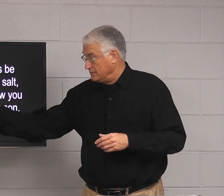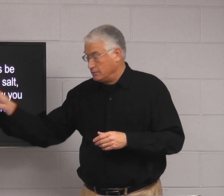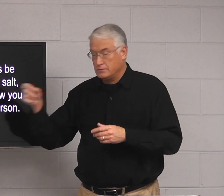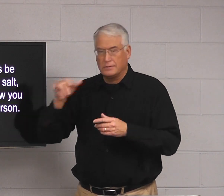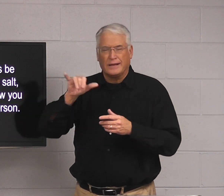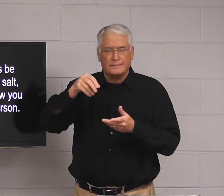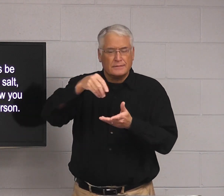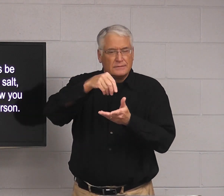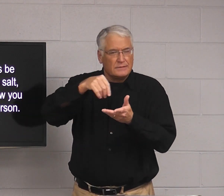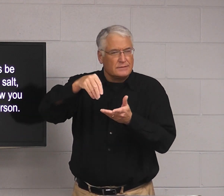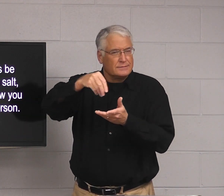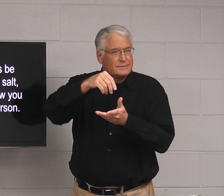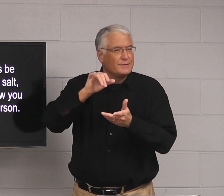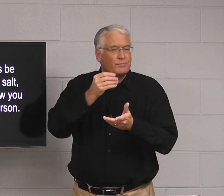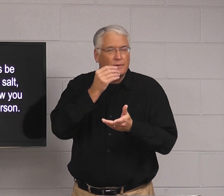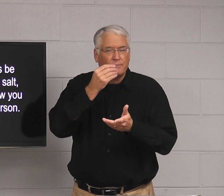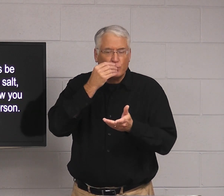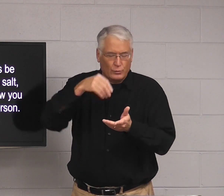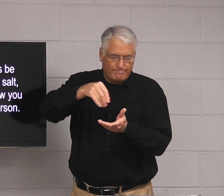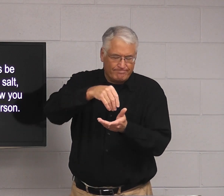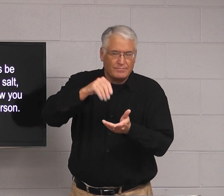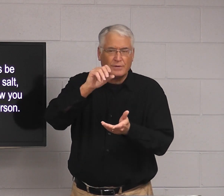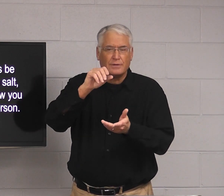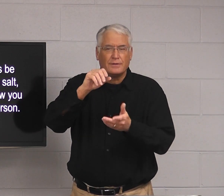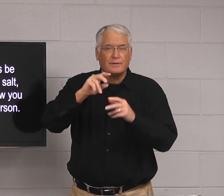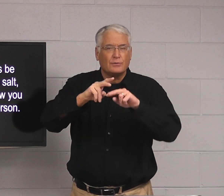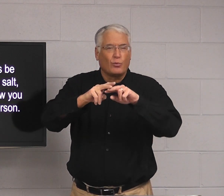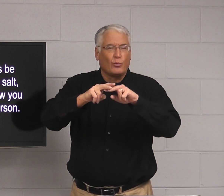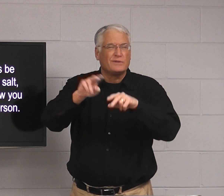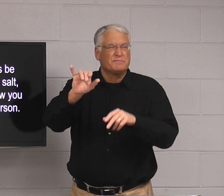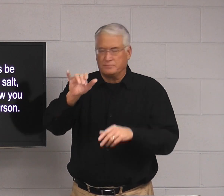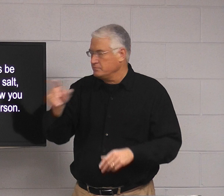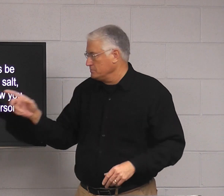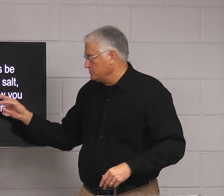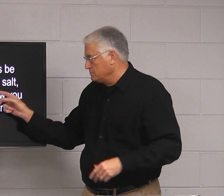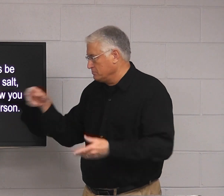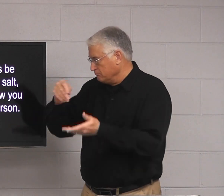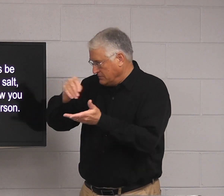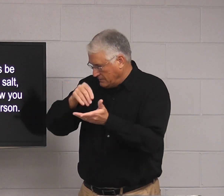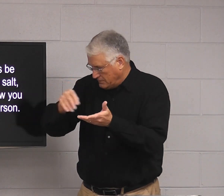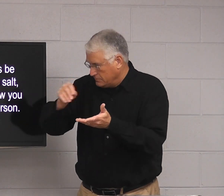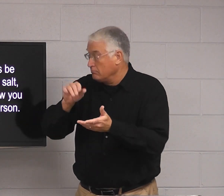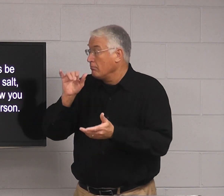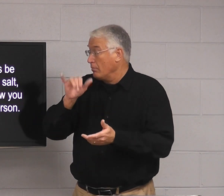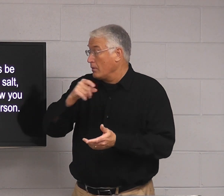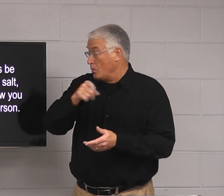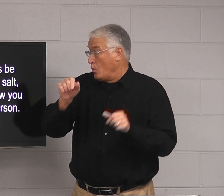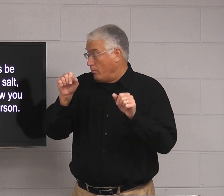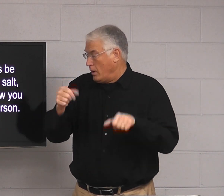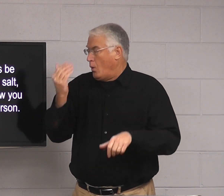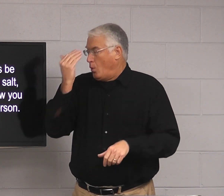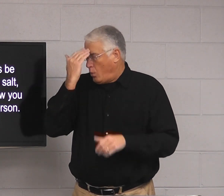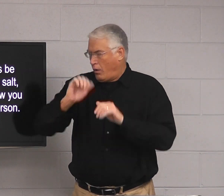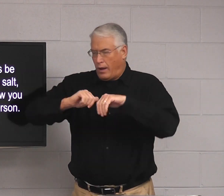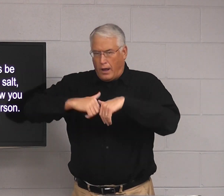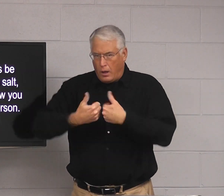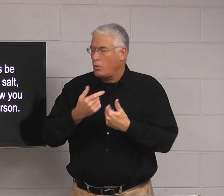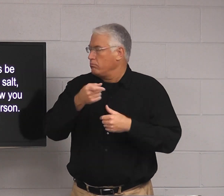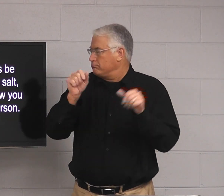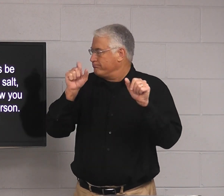And it says, seasoned, kind of like your food, seasoned with salt, so that you may know how